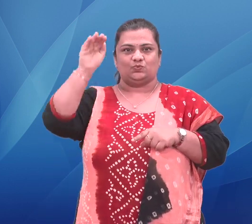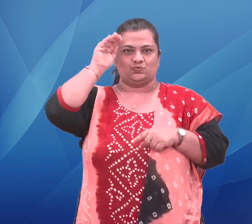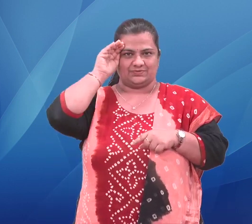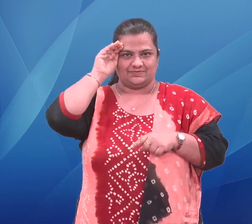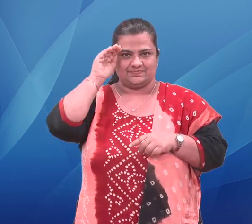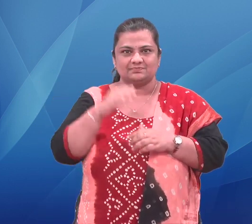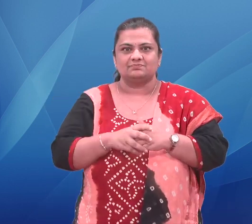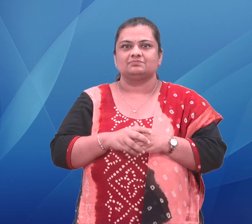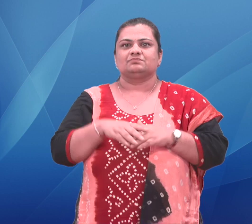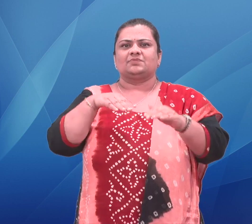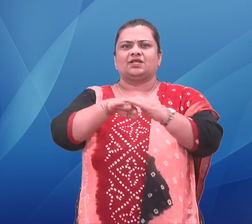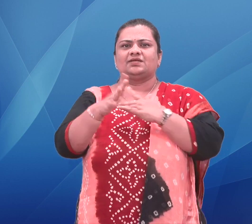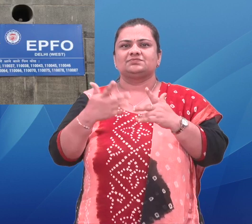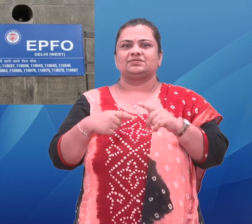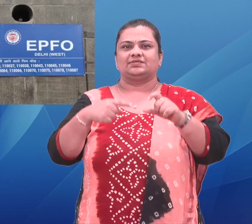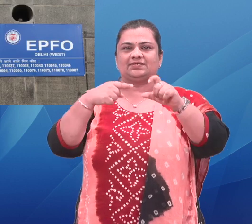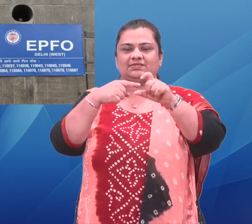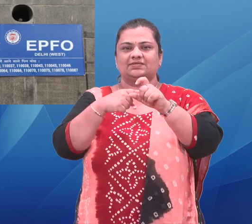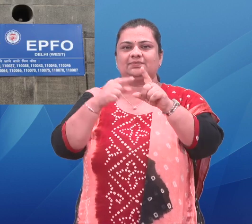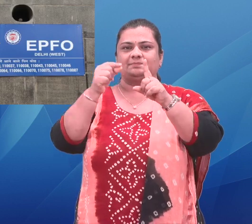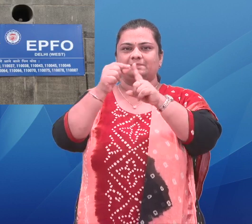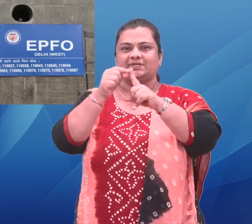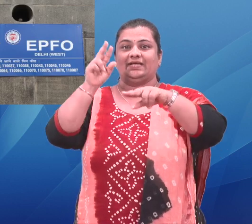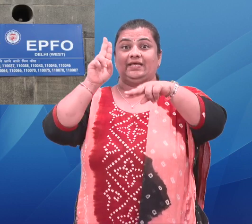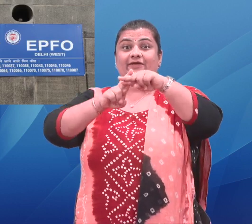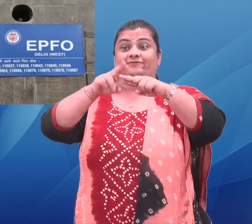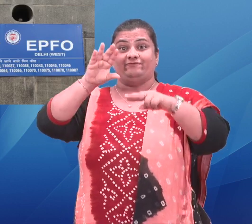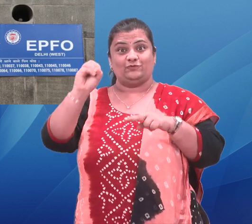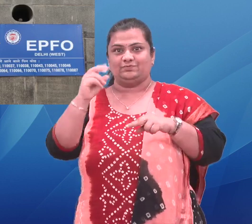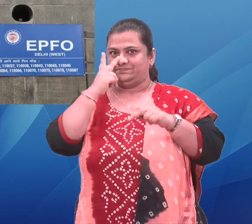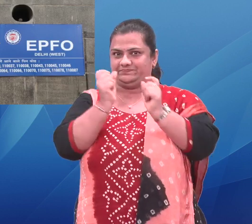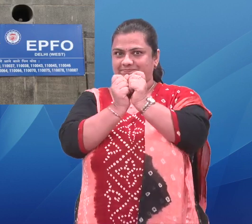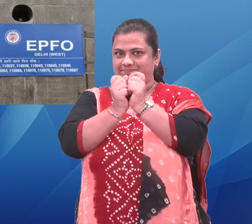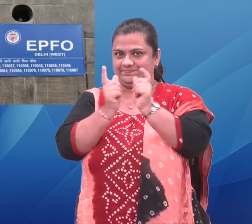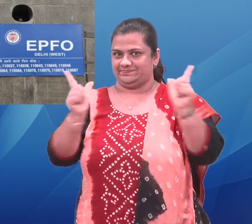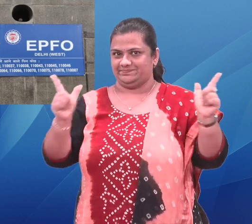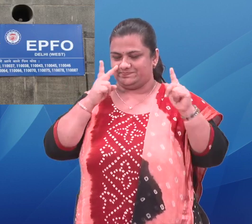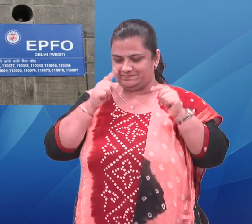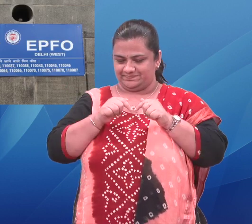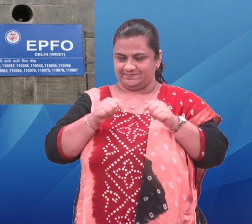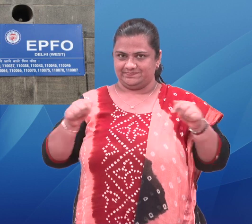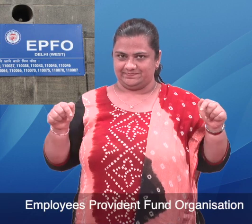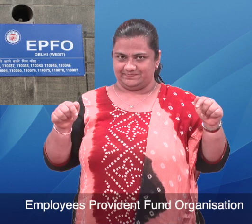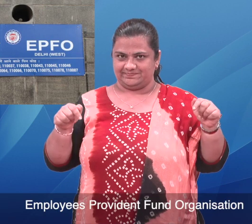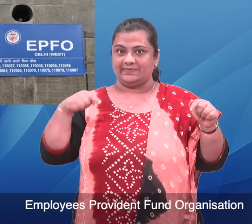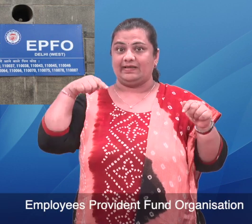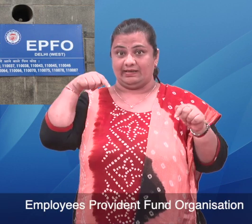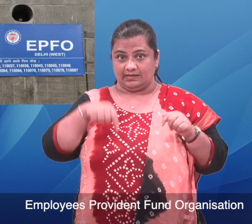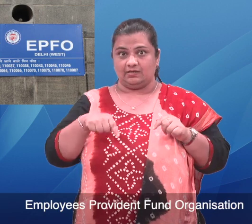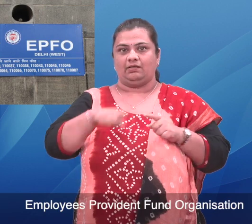The employees' provident fund organization, EPFO, will consider and approve a proposal for setting up a central